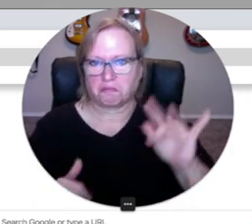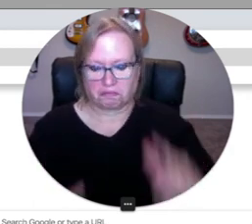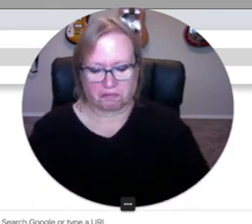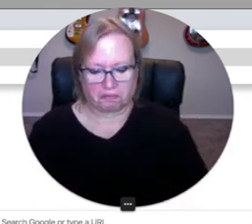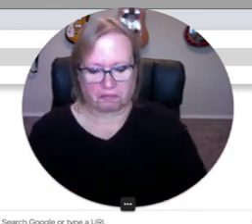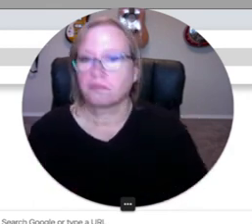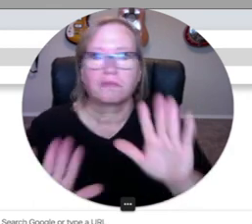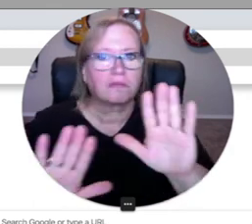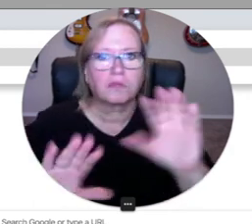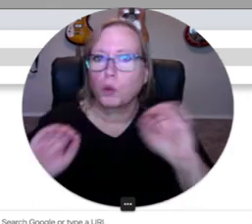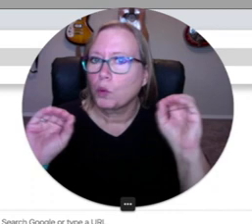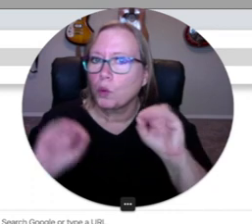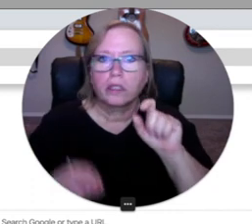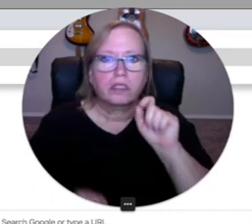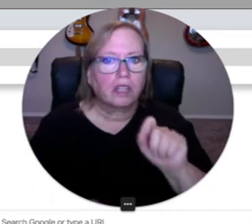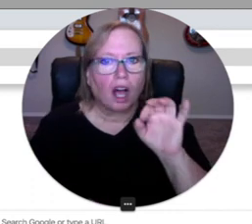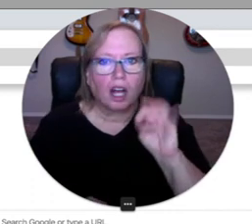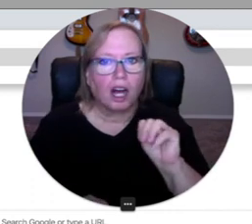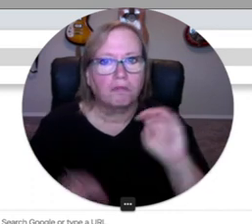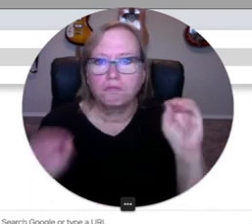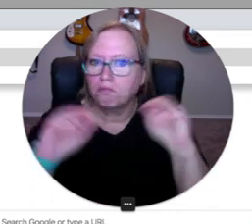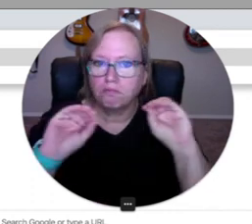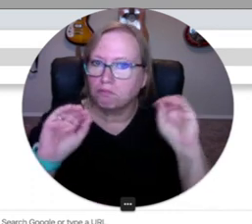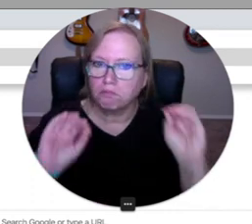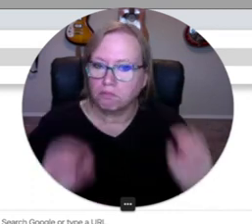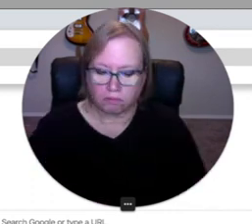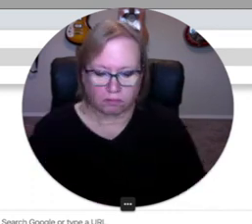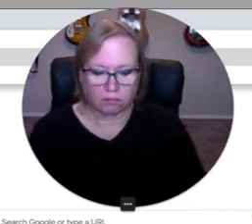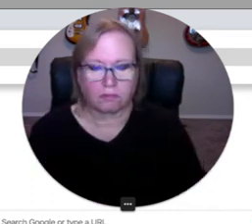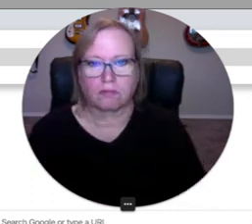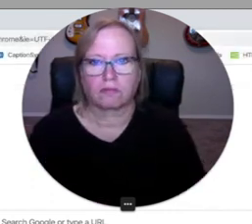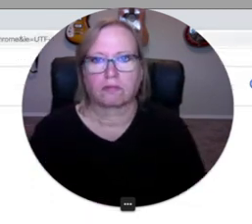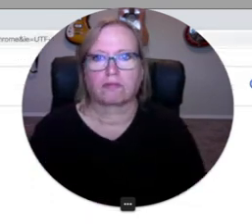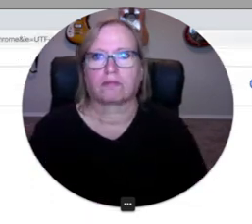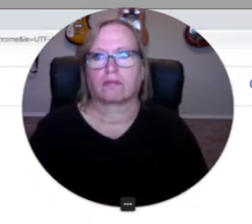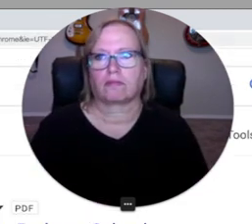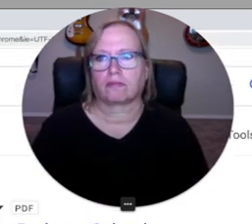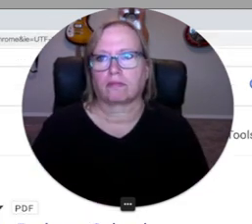Type that and return, and there's no .com,